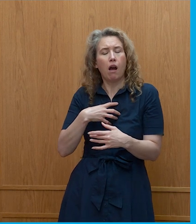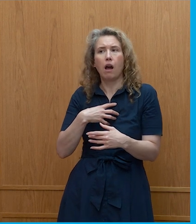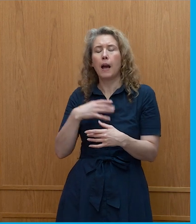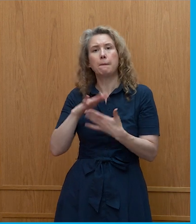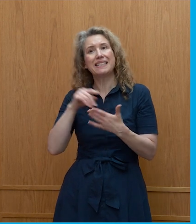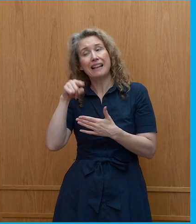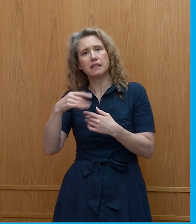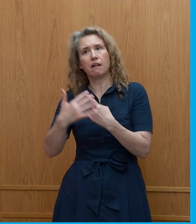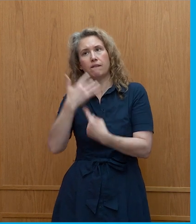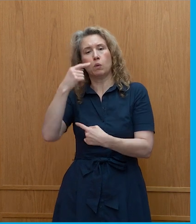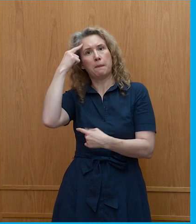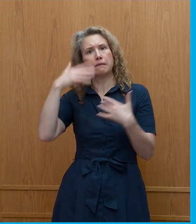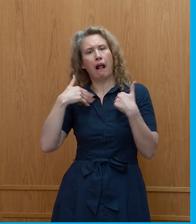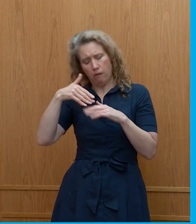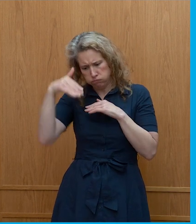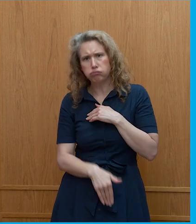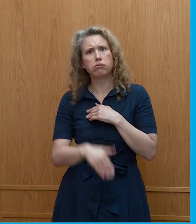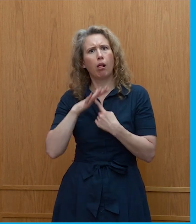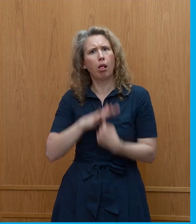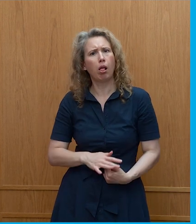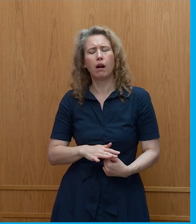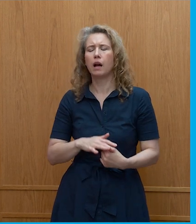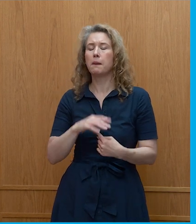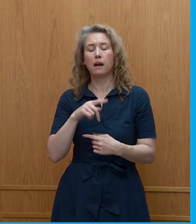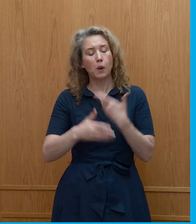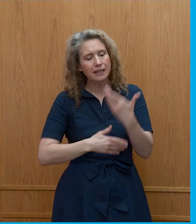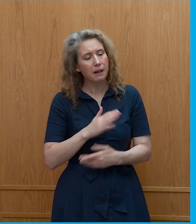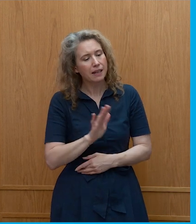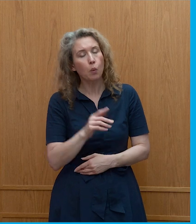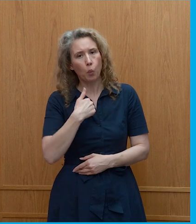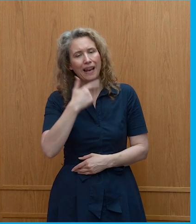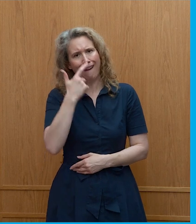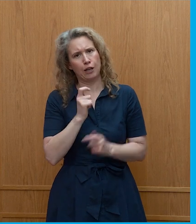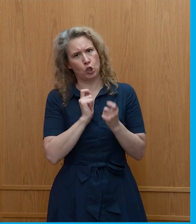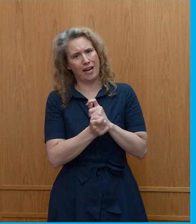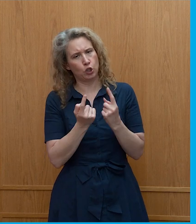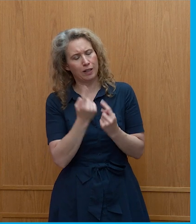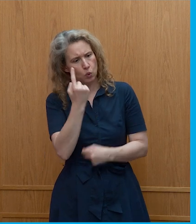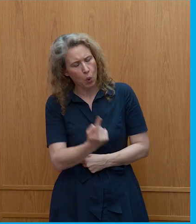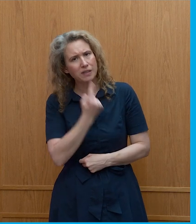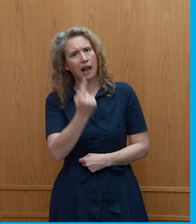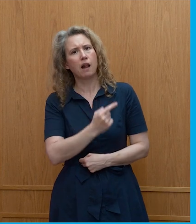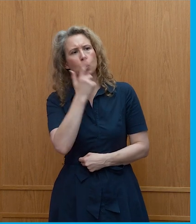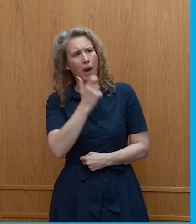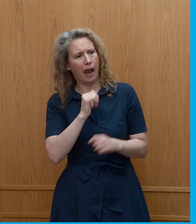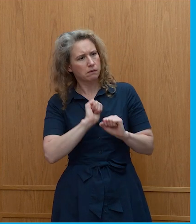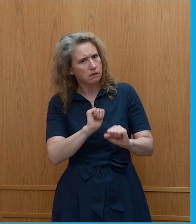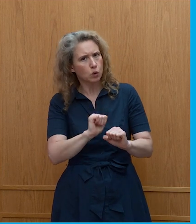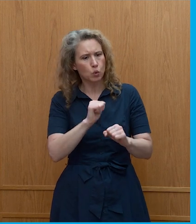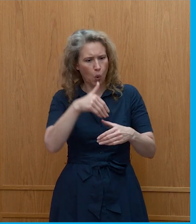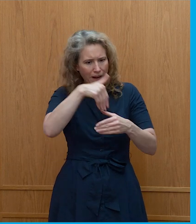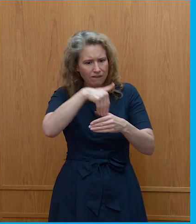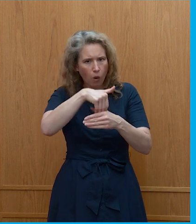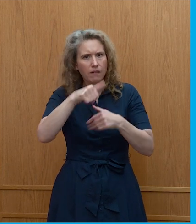health is another issue that we need to consider, but having those pathways, knowing what you can do within those pathways is really